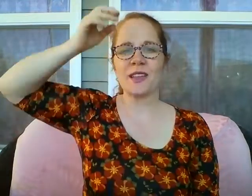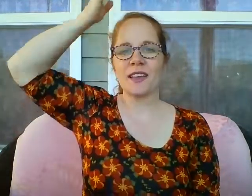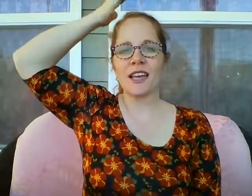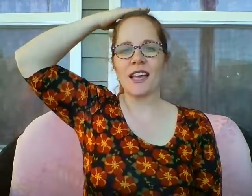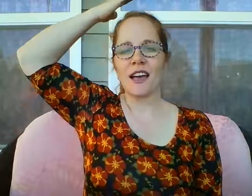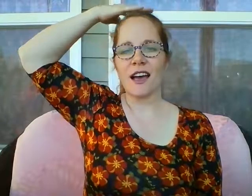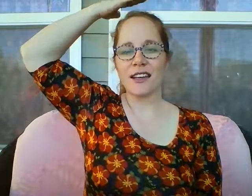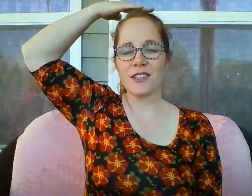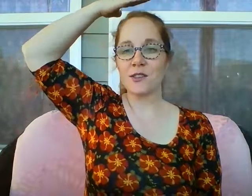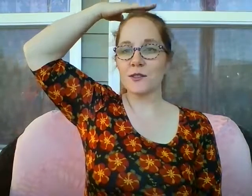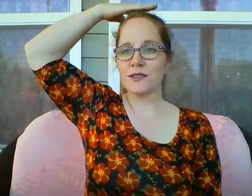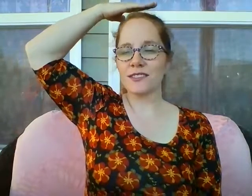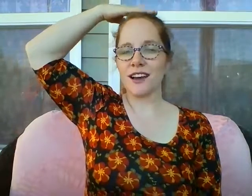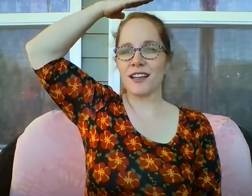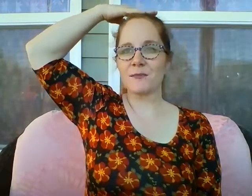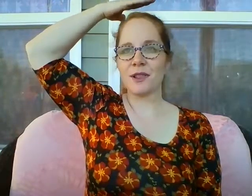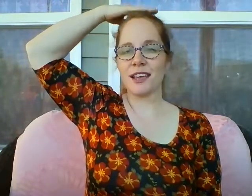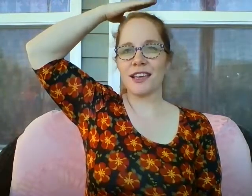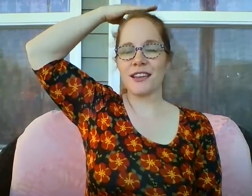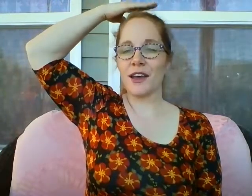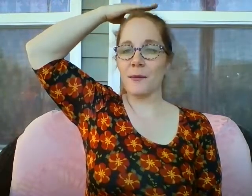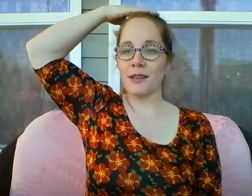I choose God's plan of happiness.